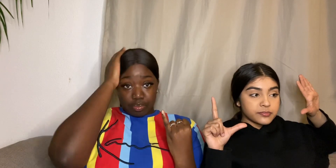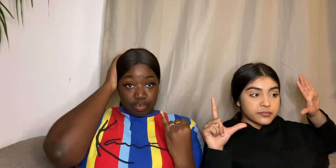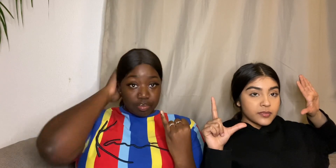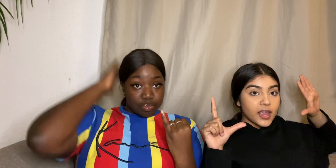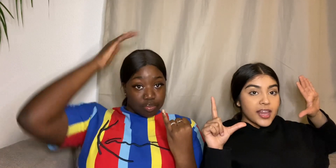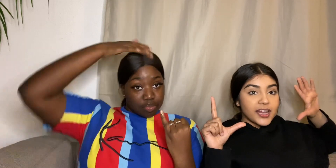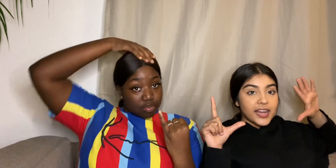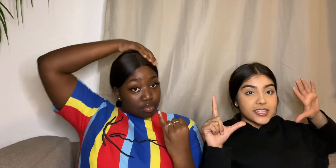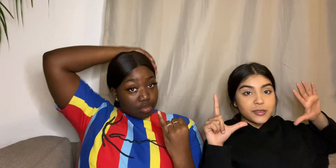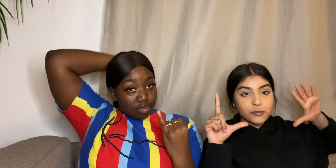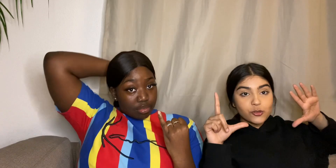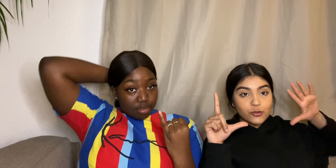Lick some toes